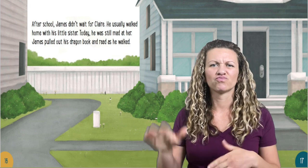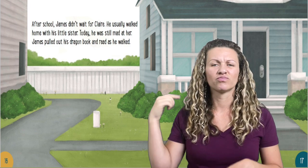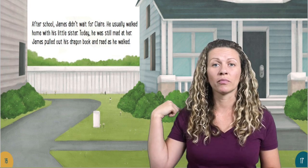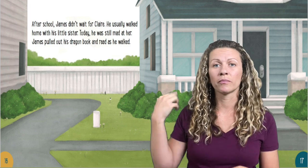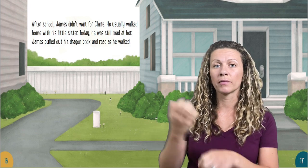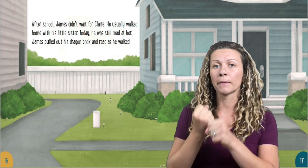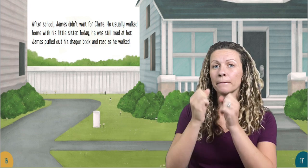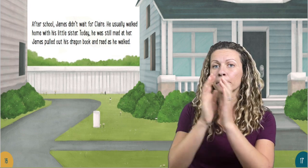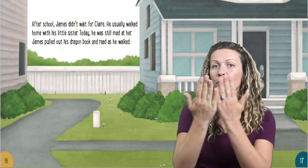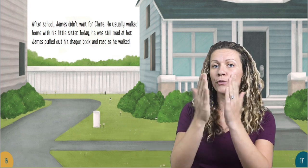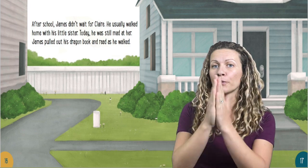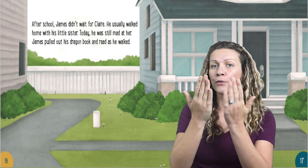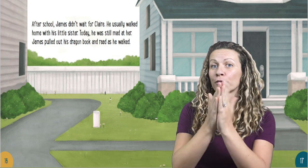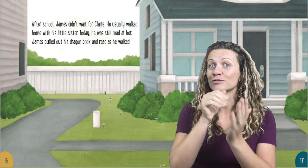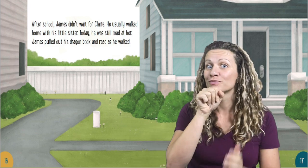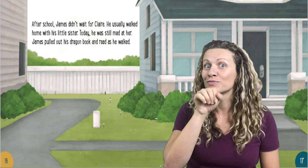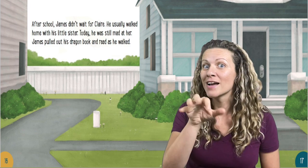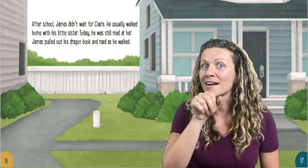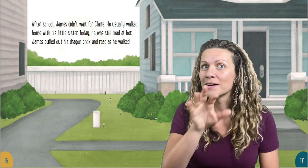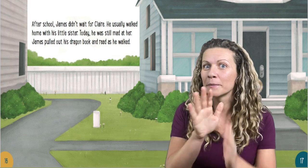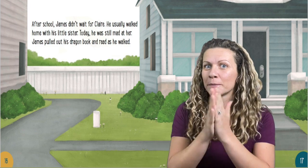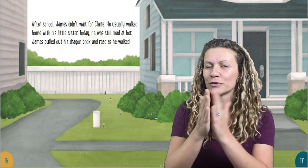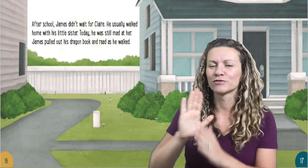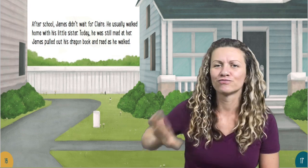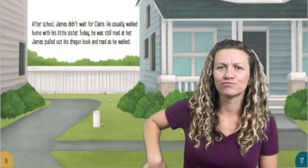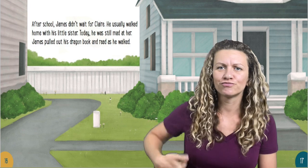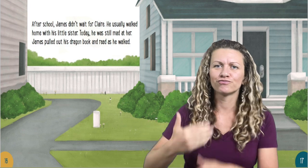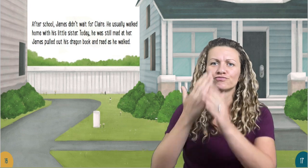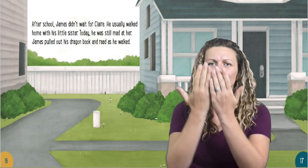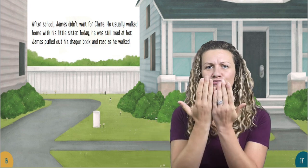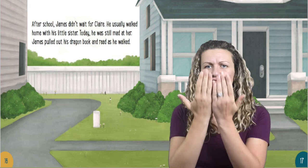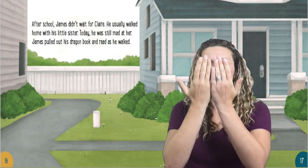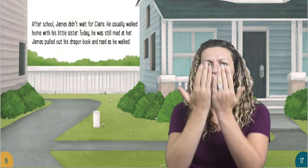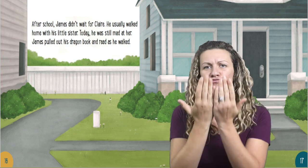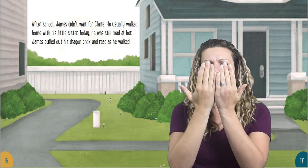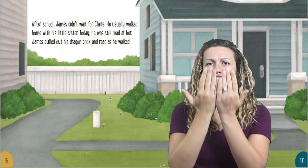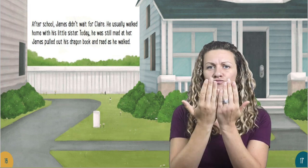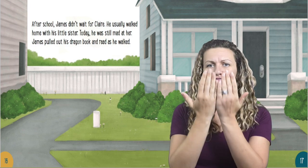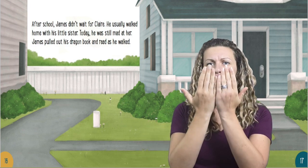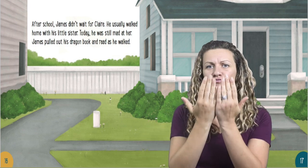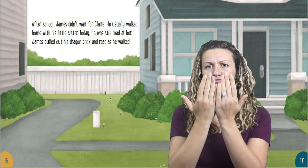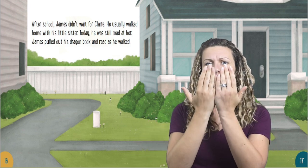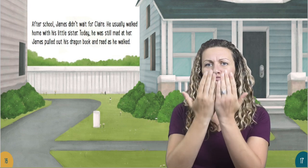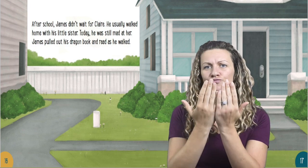James pulled out his dragon book and read as he walked.